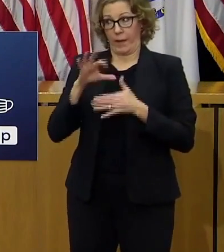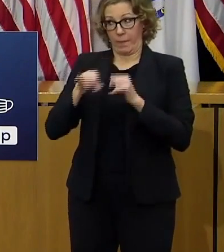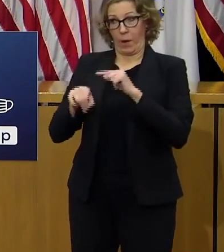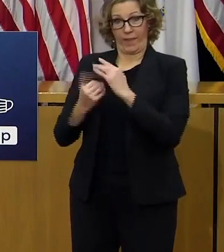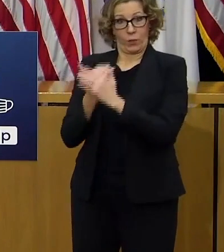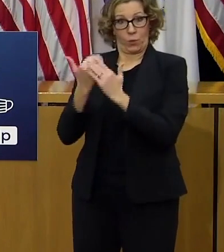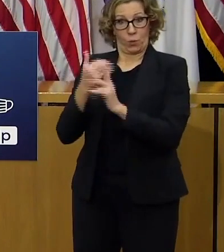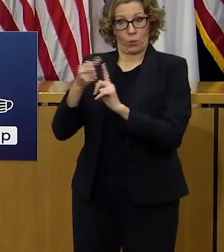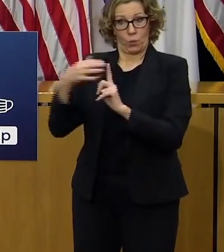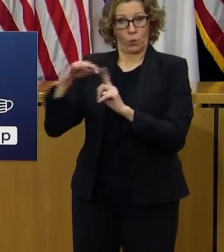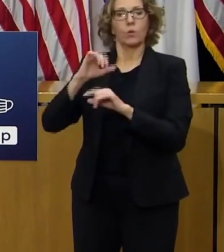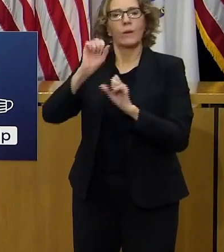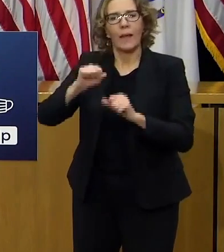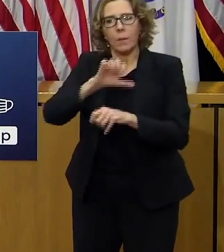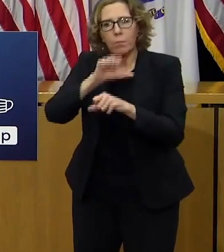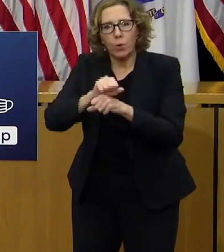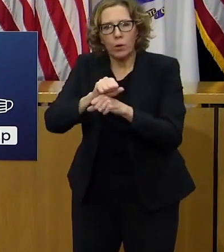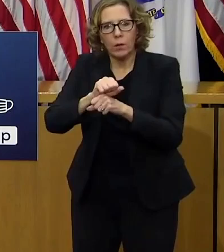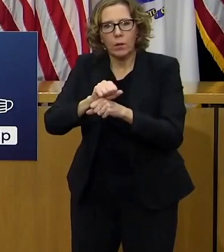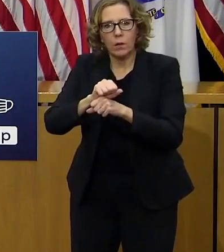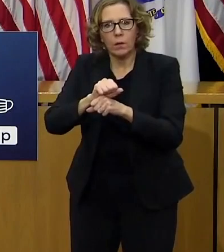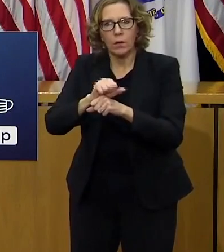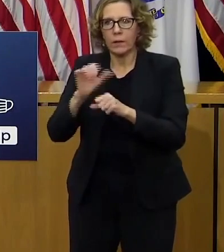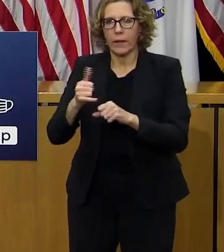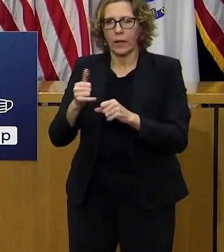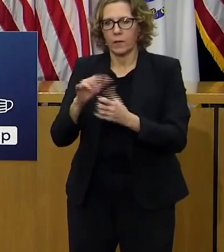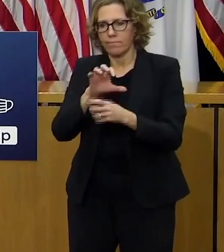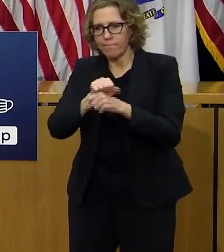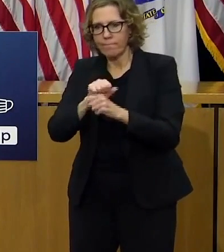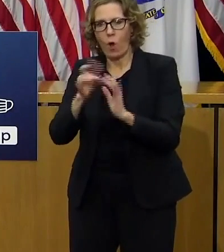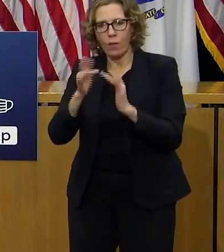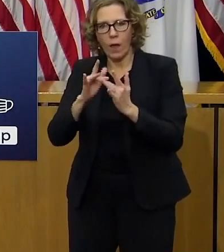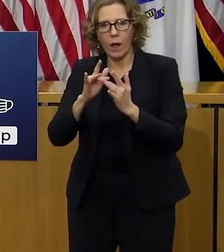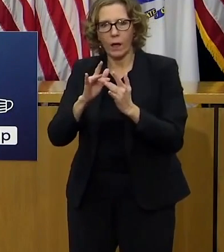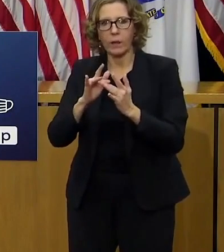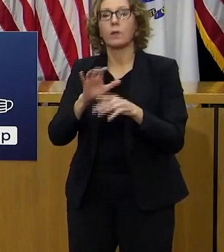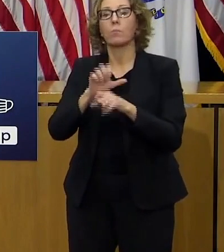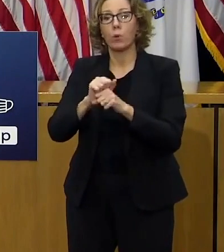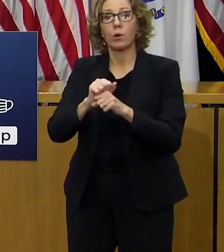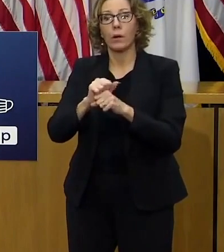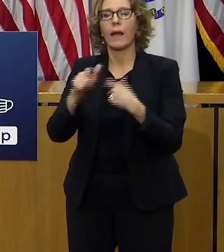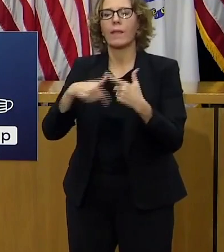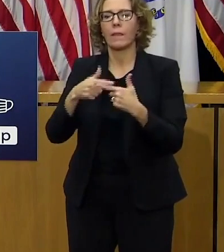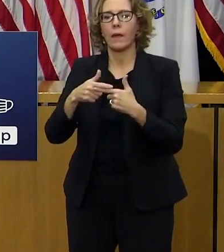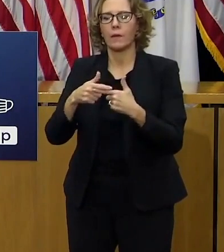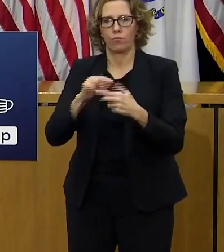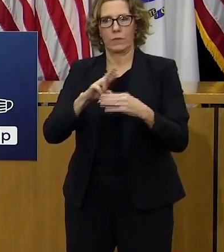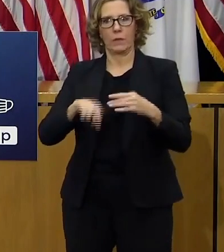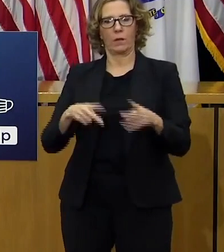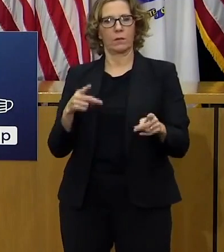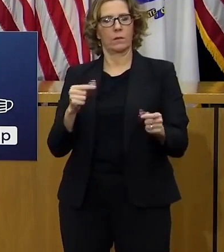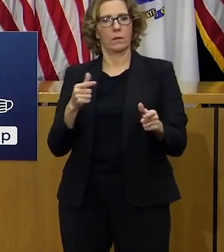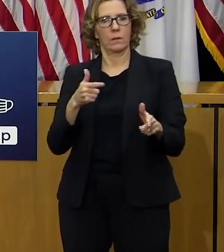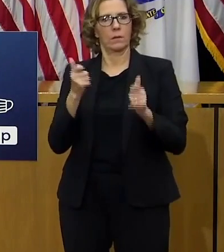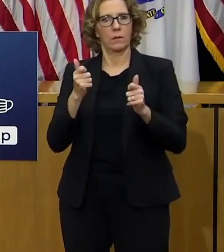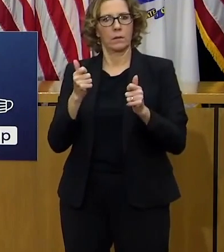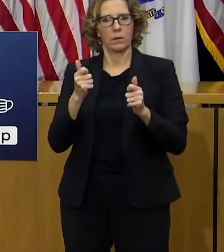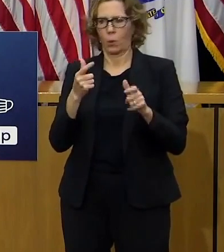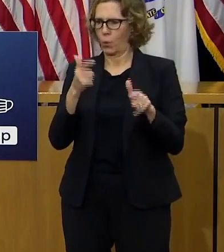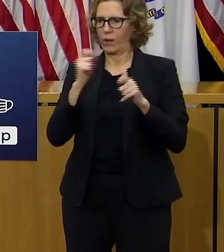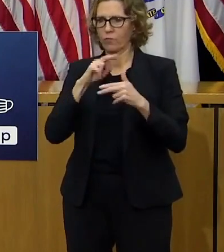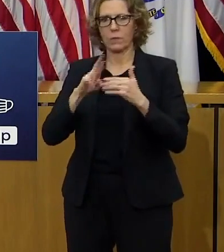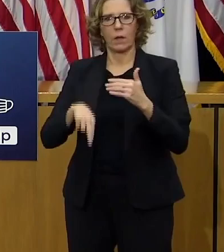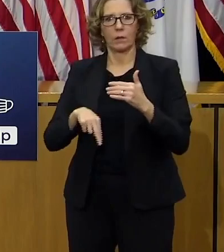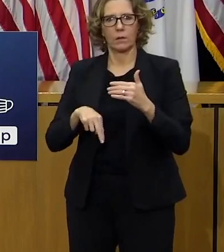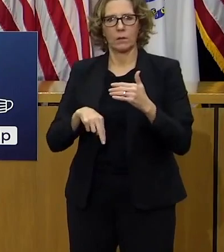appointment um and we get the results back very quickly it actually our hope is it actually does or help people who are